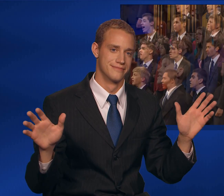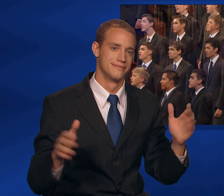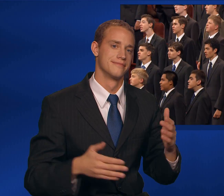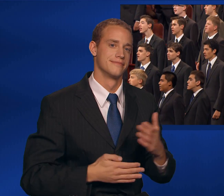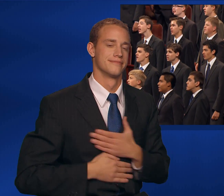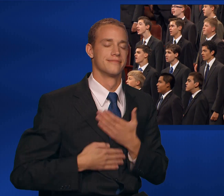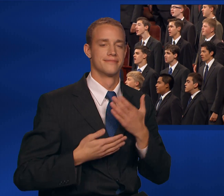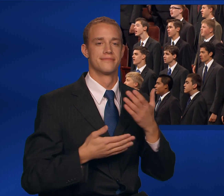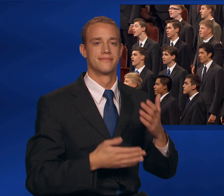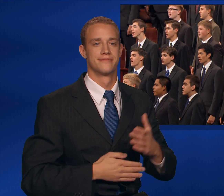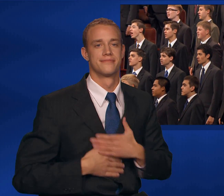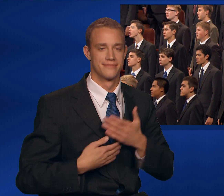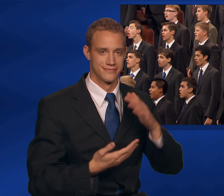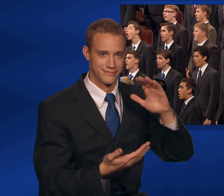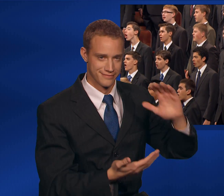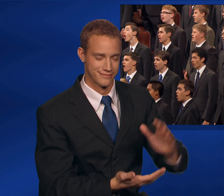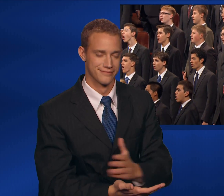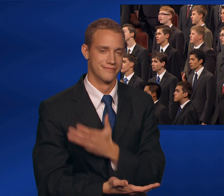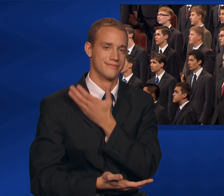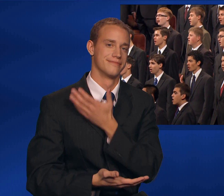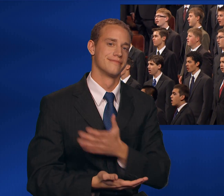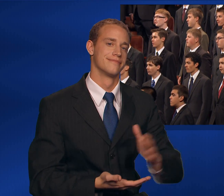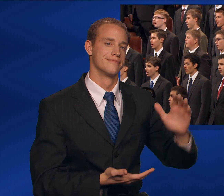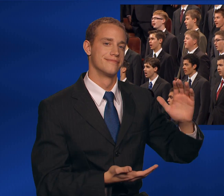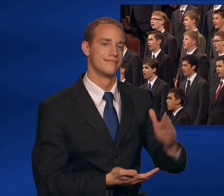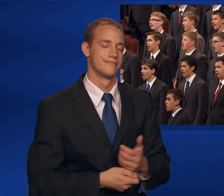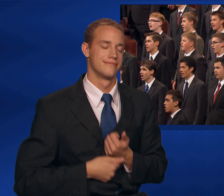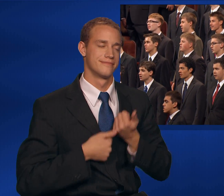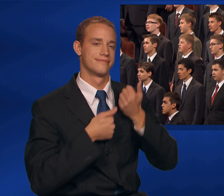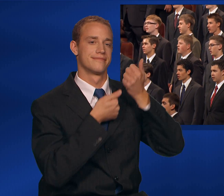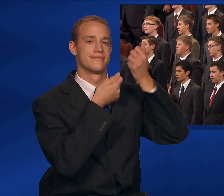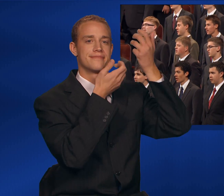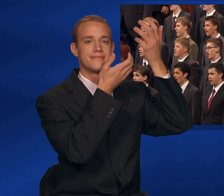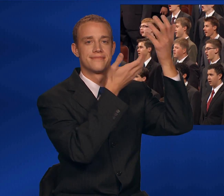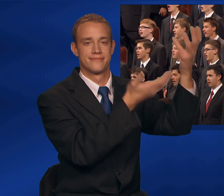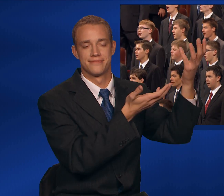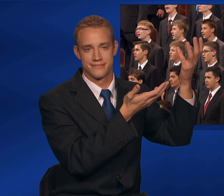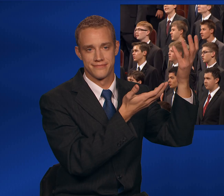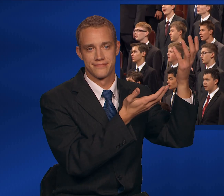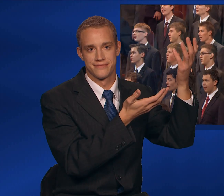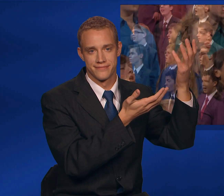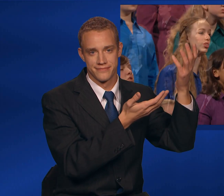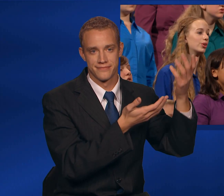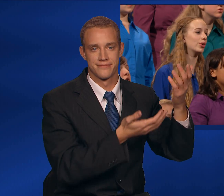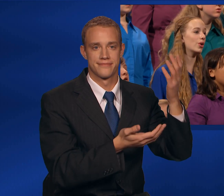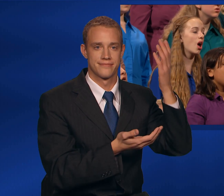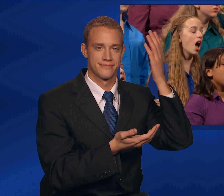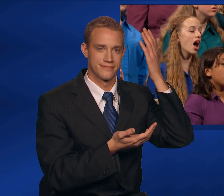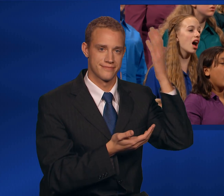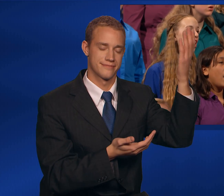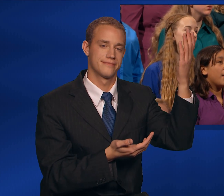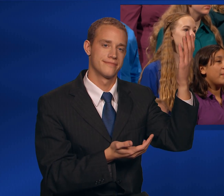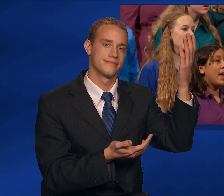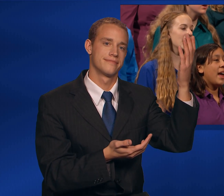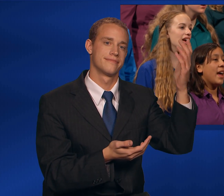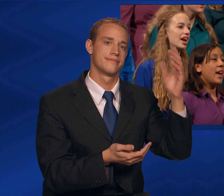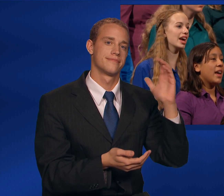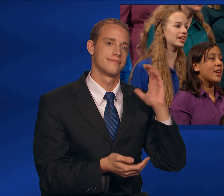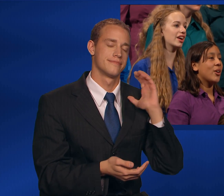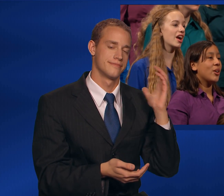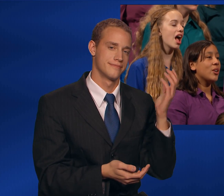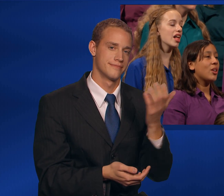Seeming songs of exaltation to our